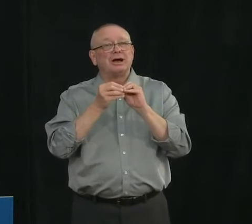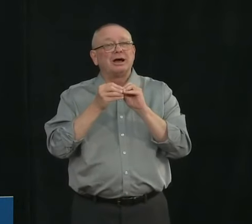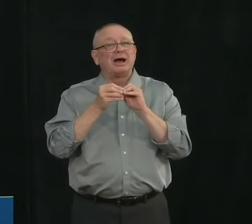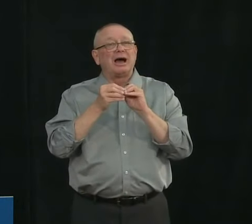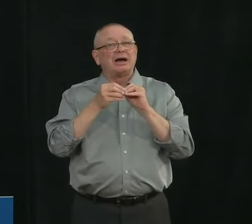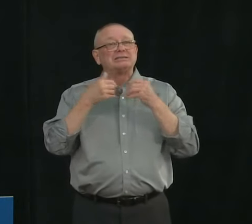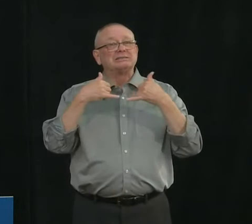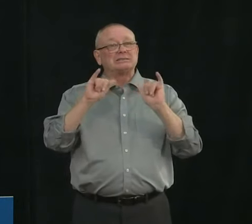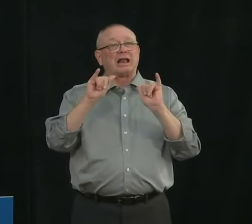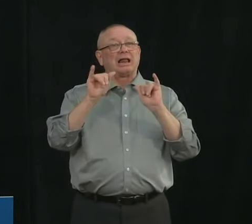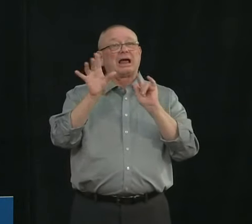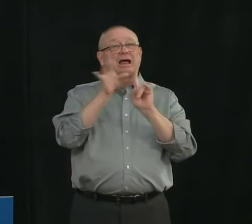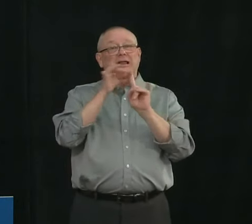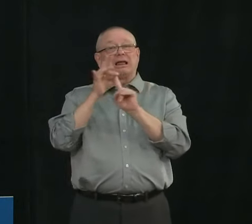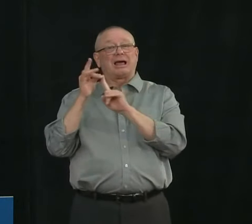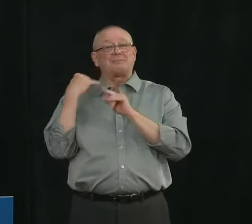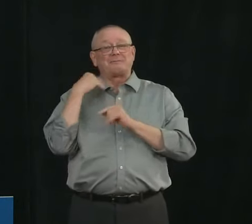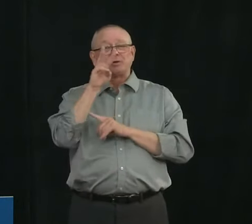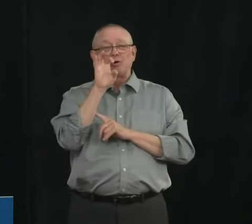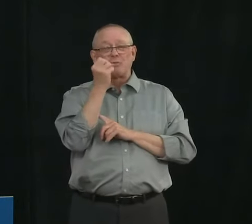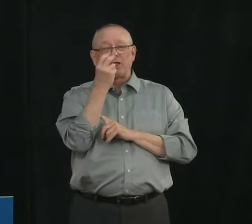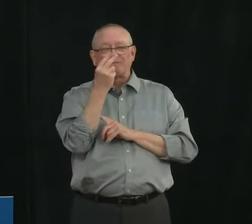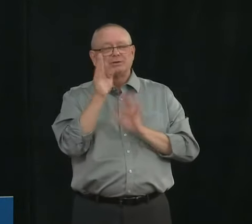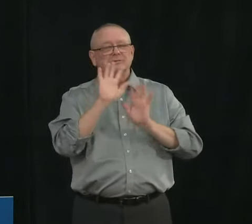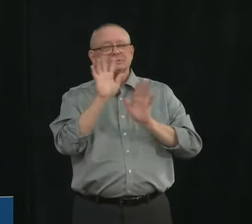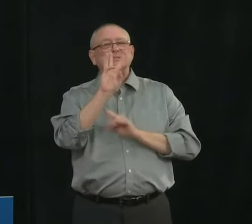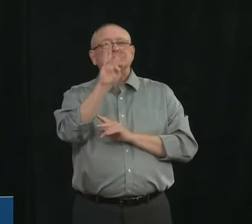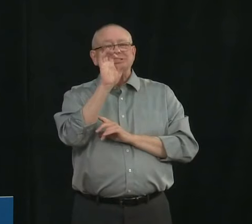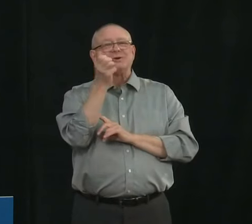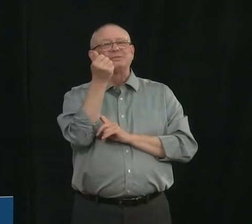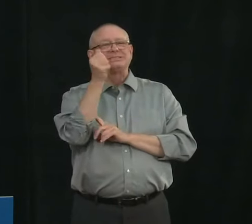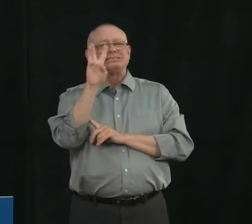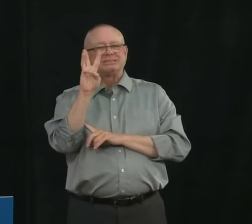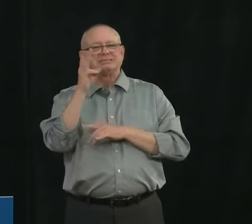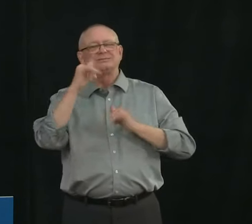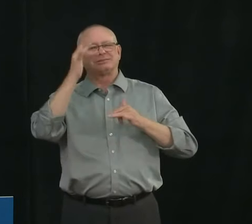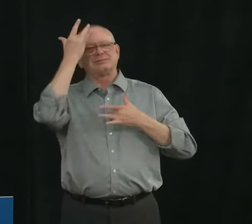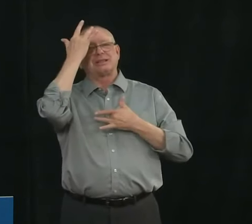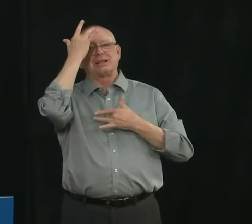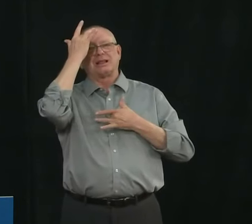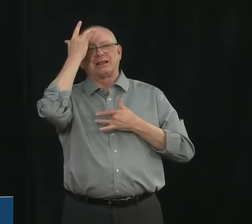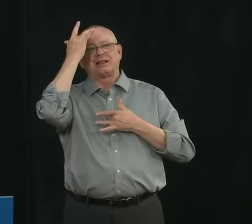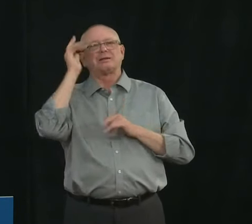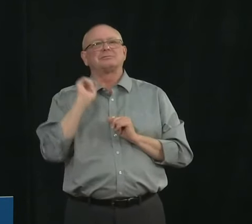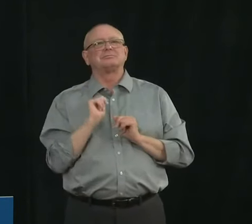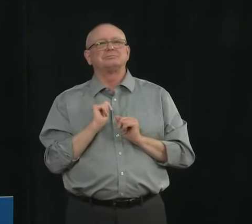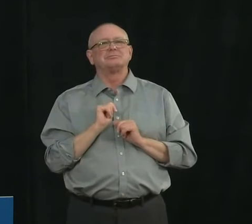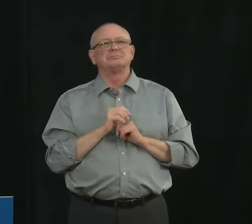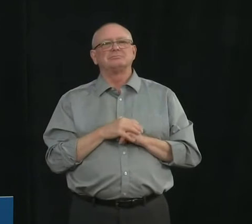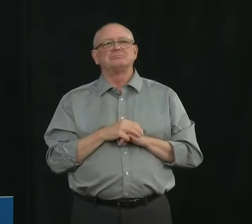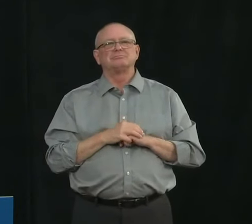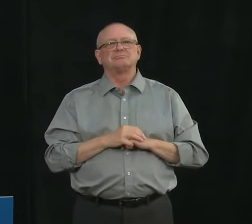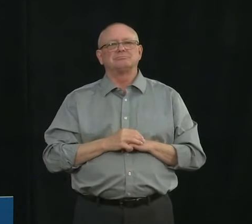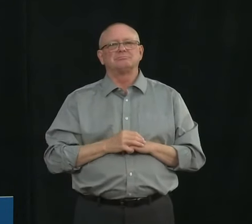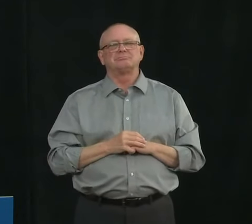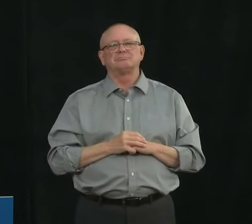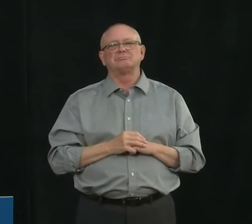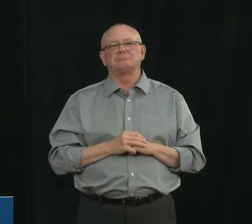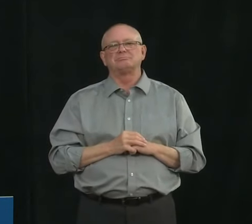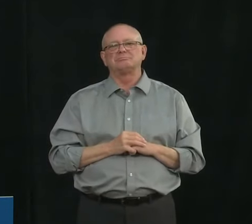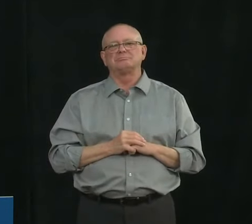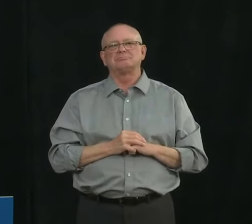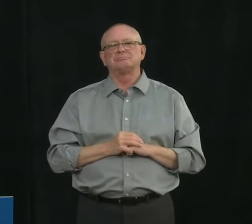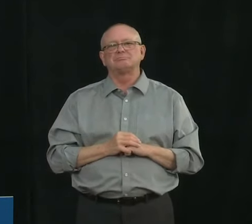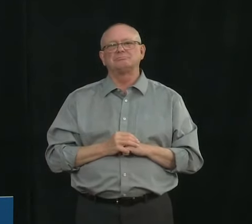identified today operator could you put through the final question please yes the final question is from michael king michael king